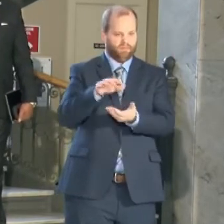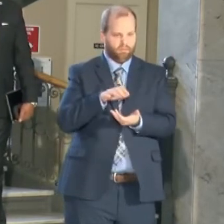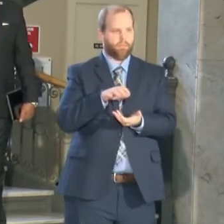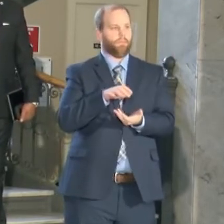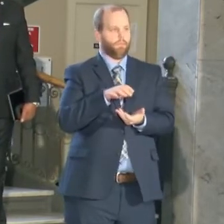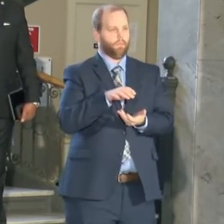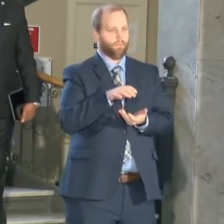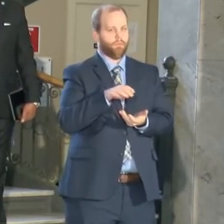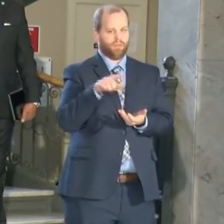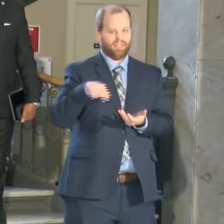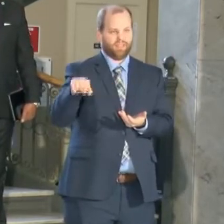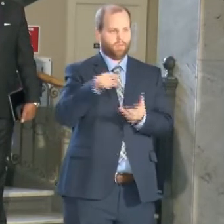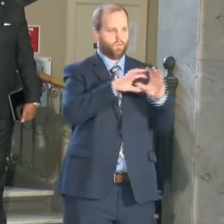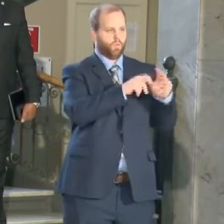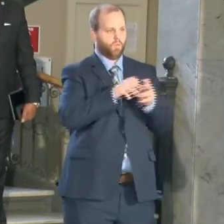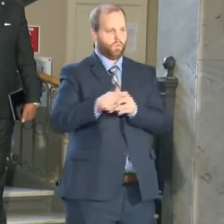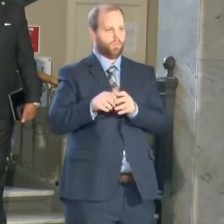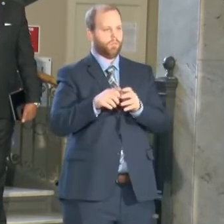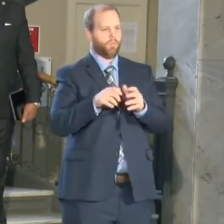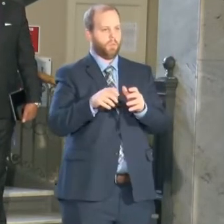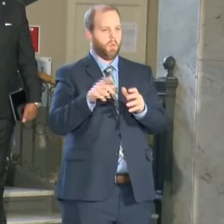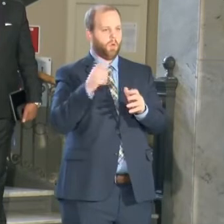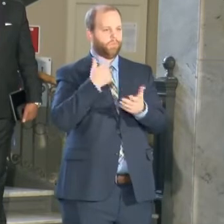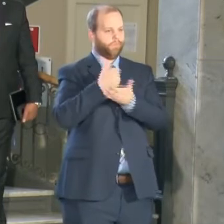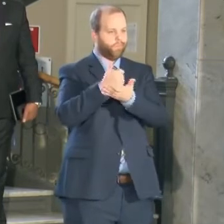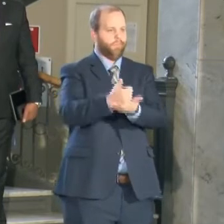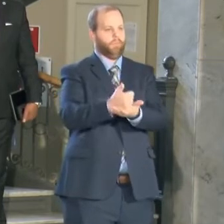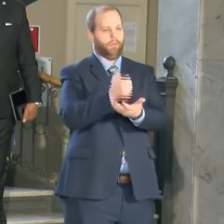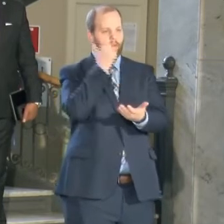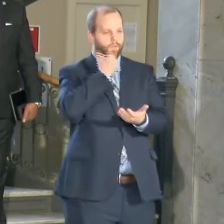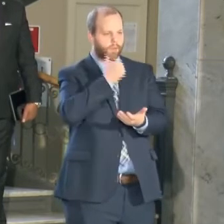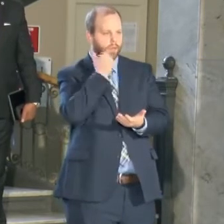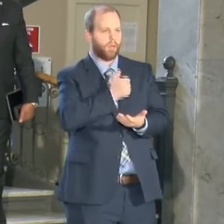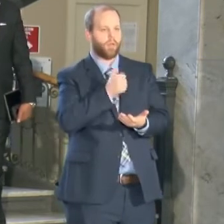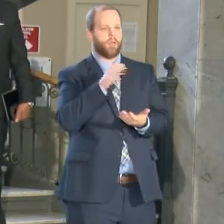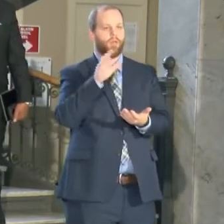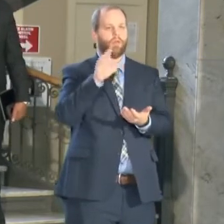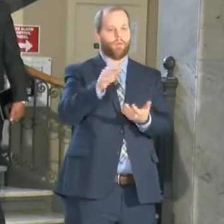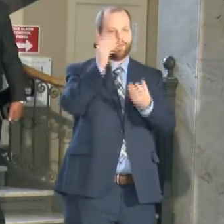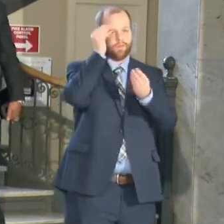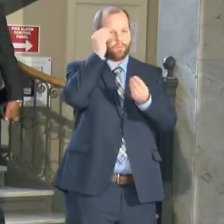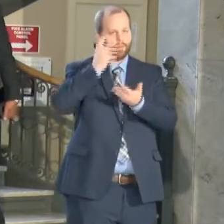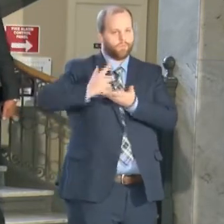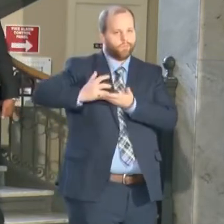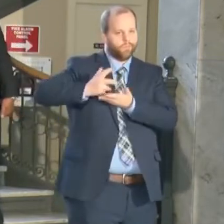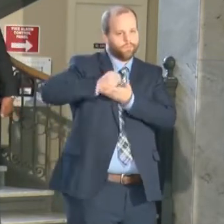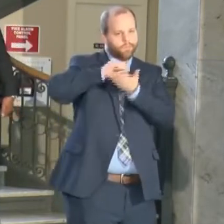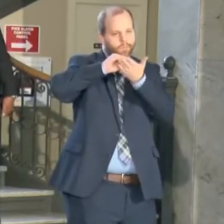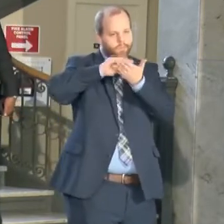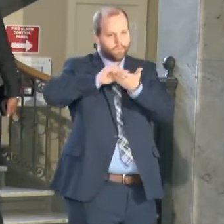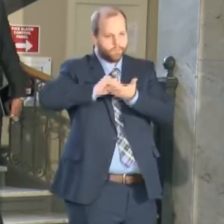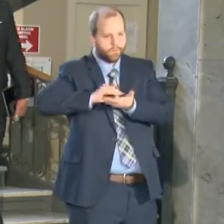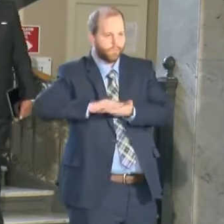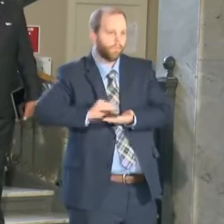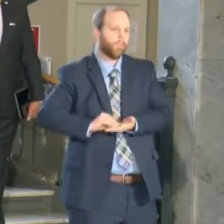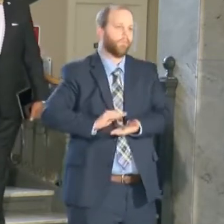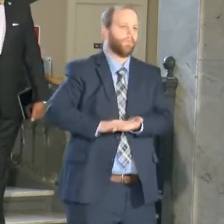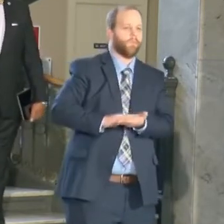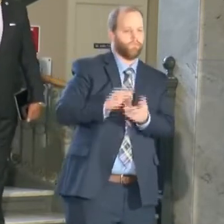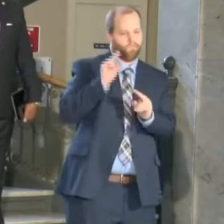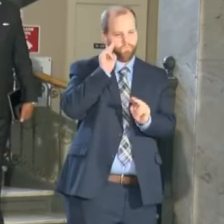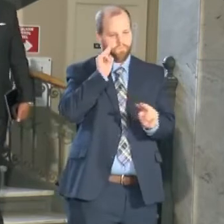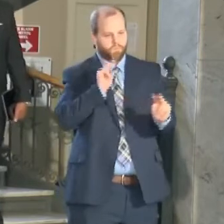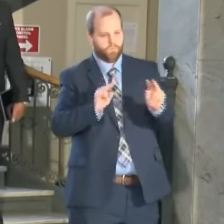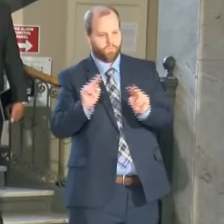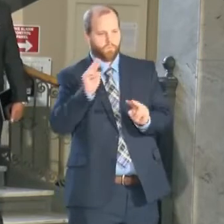basis. The initiatives that they're taking, the intel, getting the information, taking that information and making these